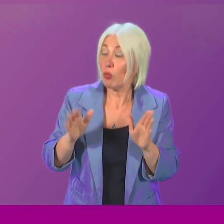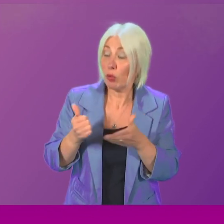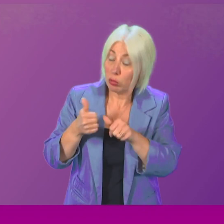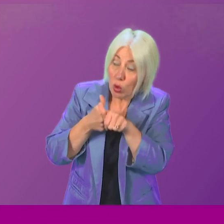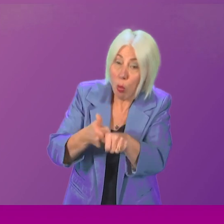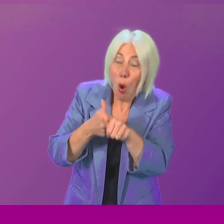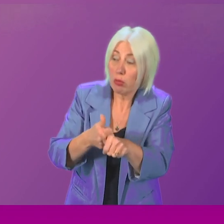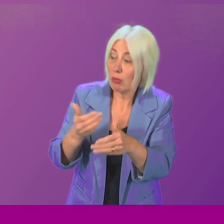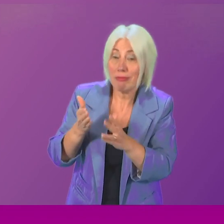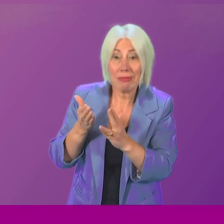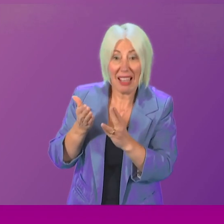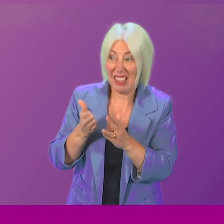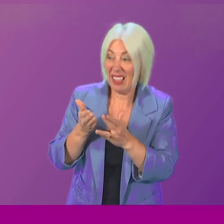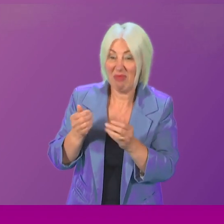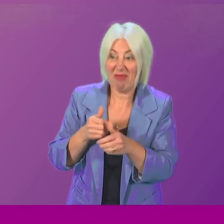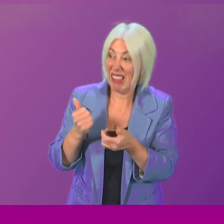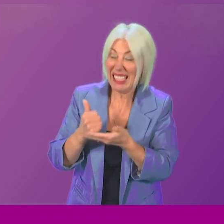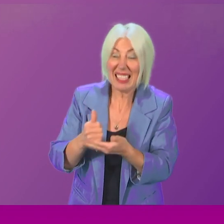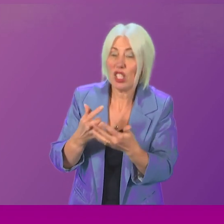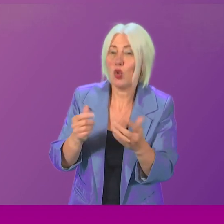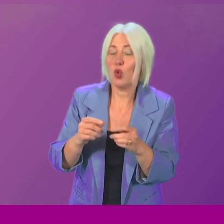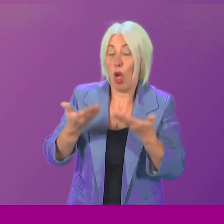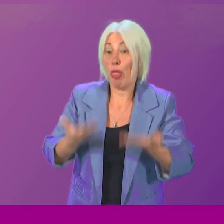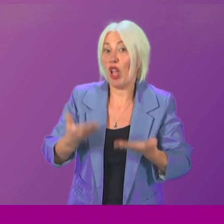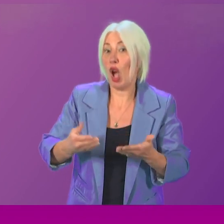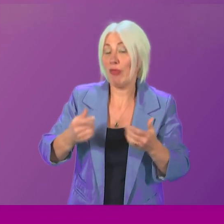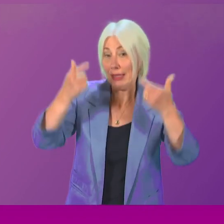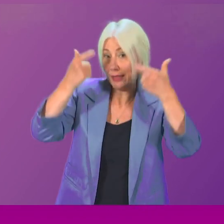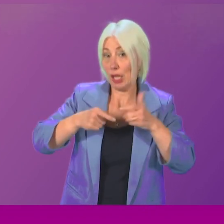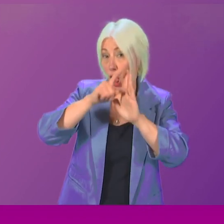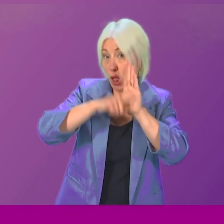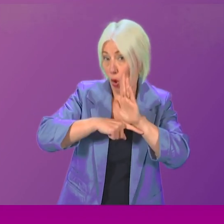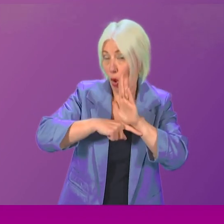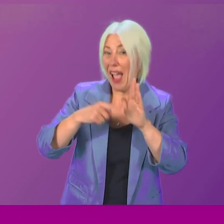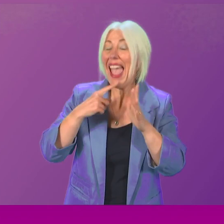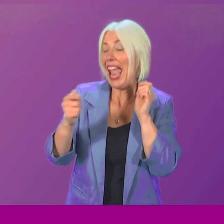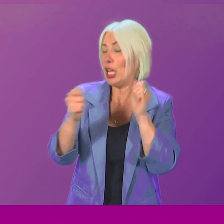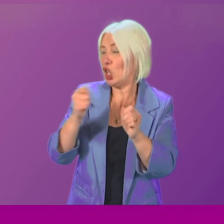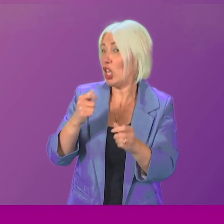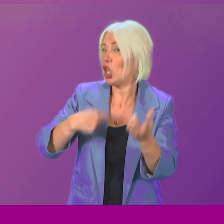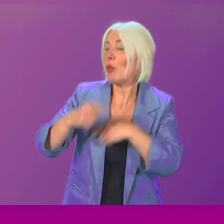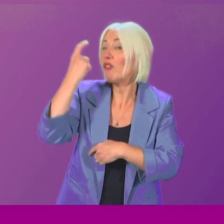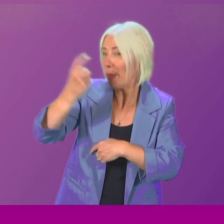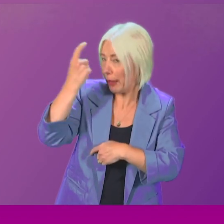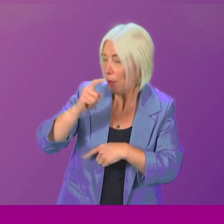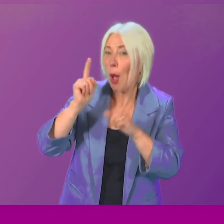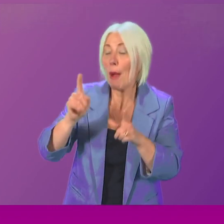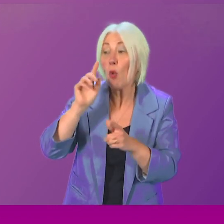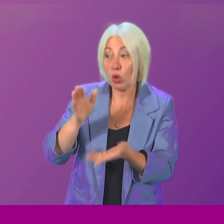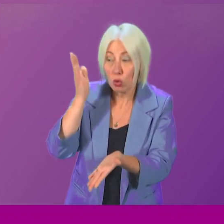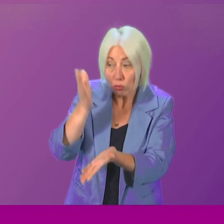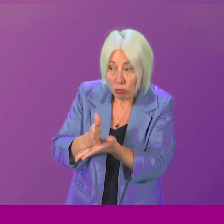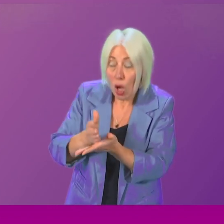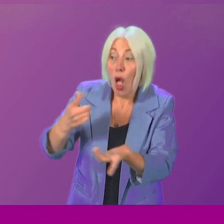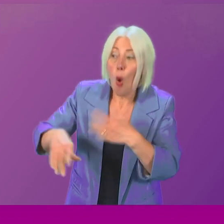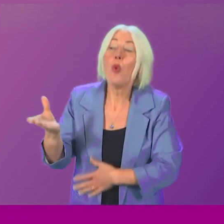in line with current legislation. Any changes here will need to be carefully considered, but I want to give an assurance today that we